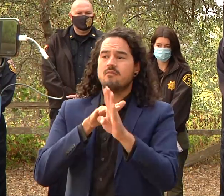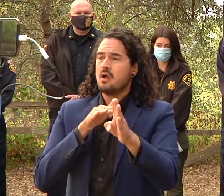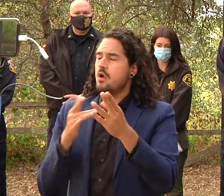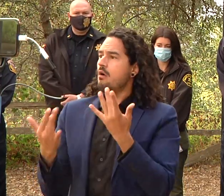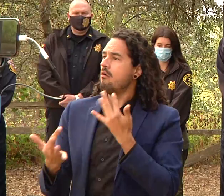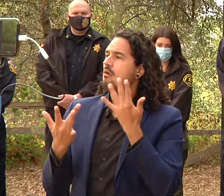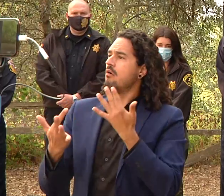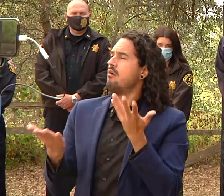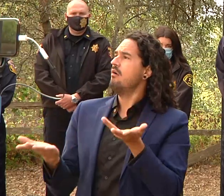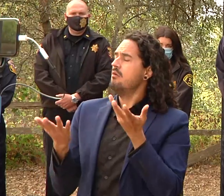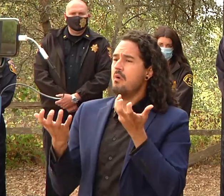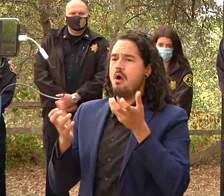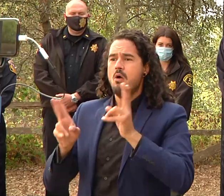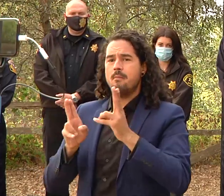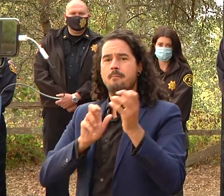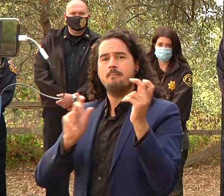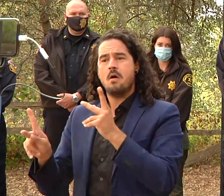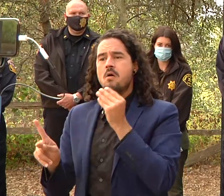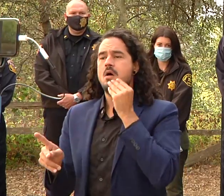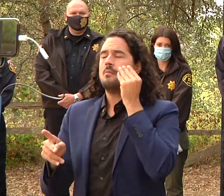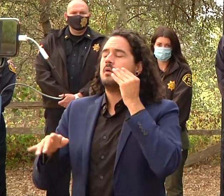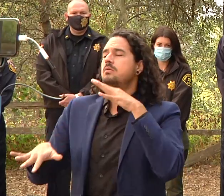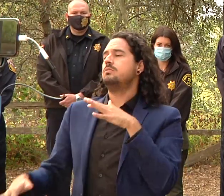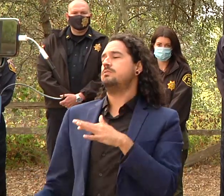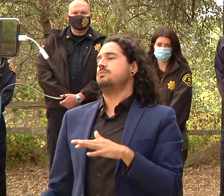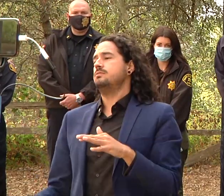that return as comfortable as possible for those people returning